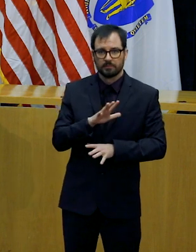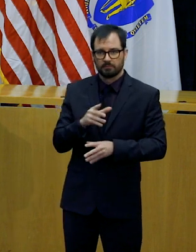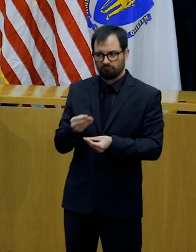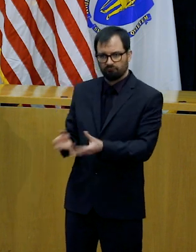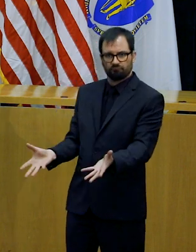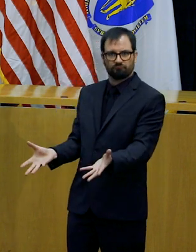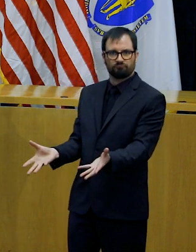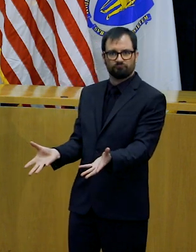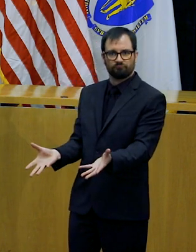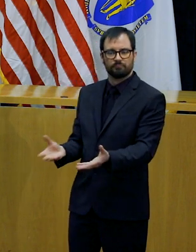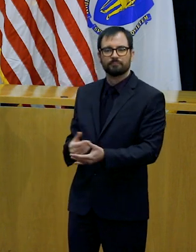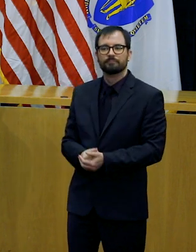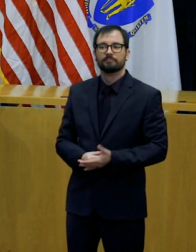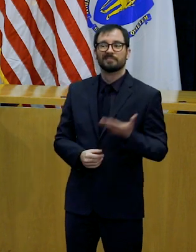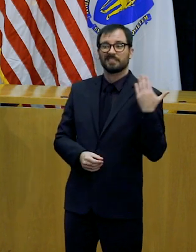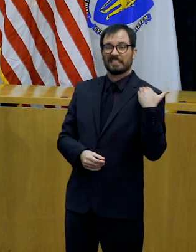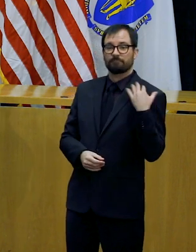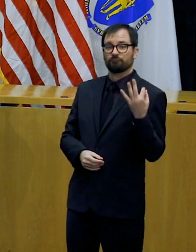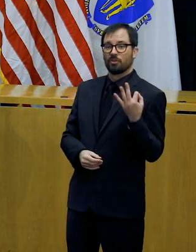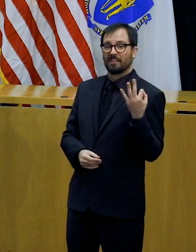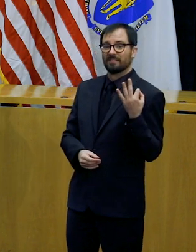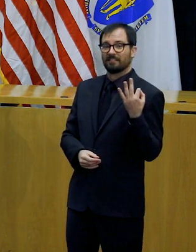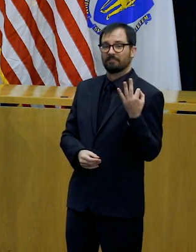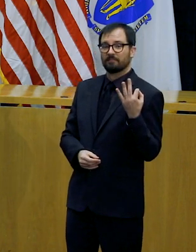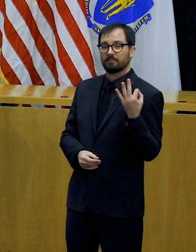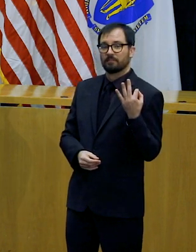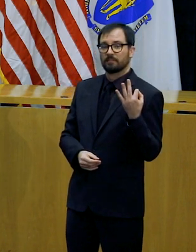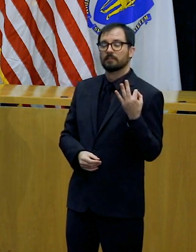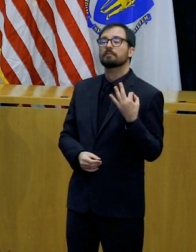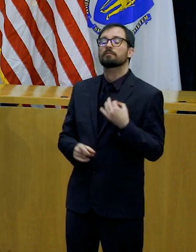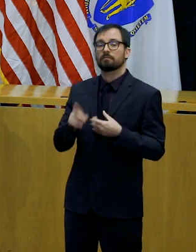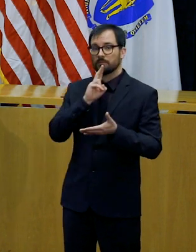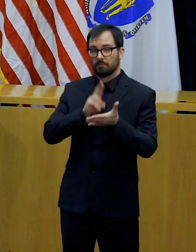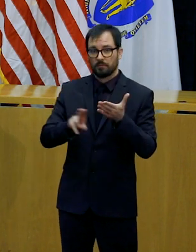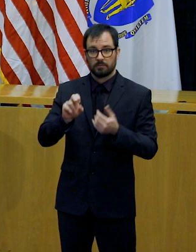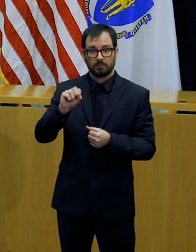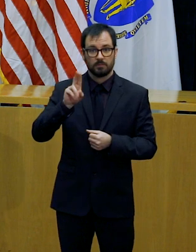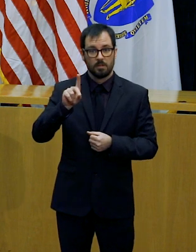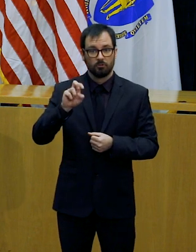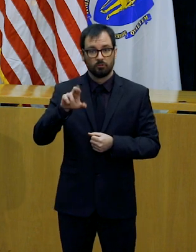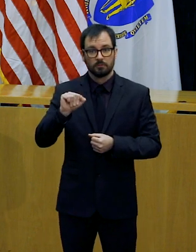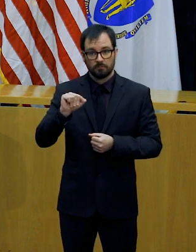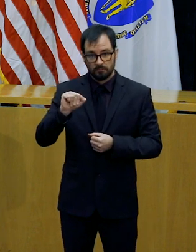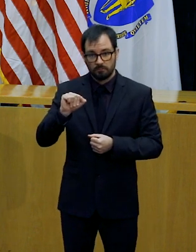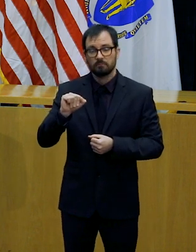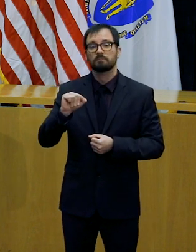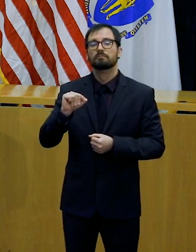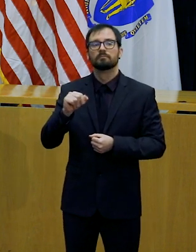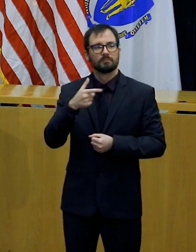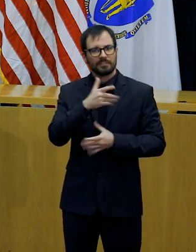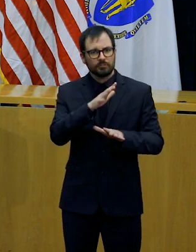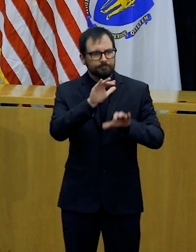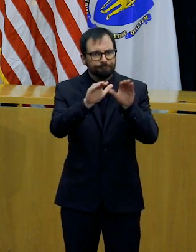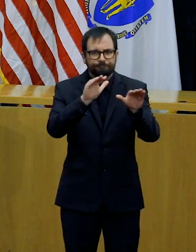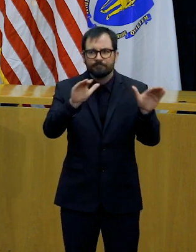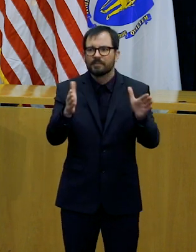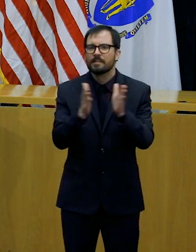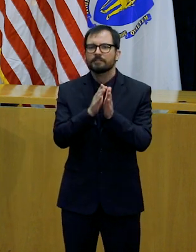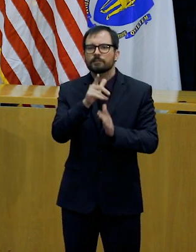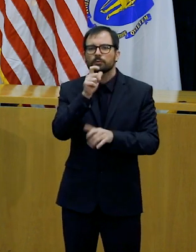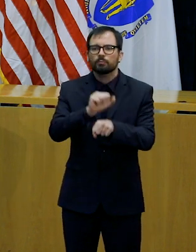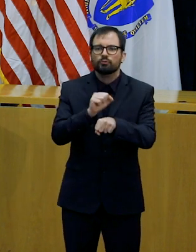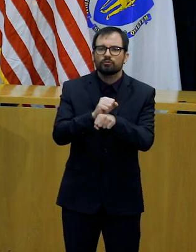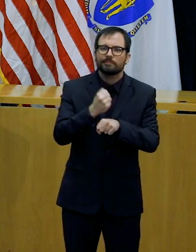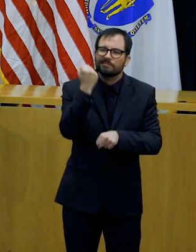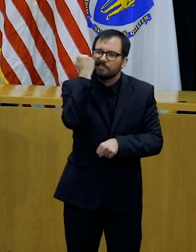community donated masks, hand sanitizers and gloves. And we are very grateful that so many people are helping out in this critical effort.